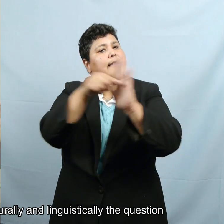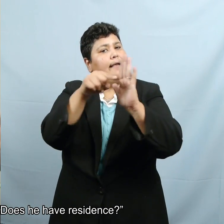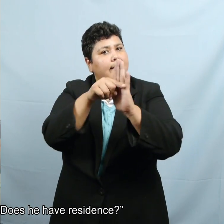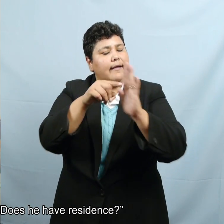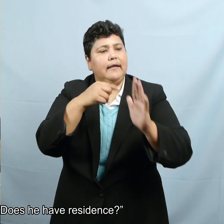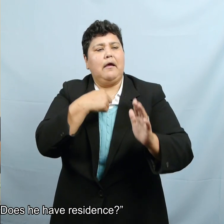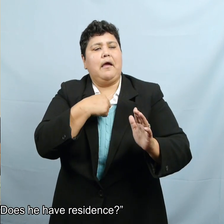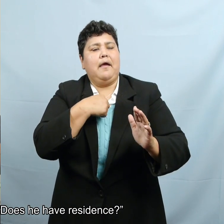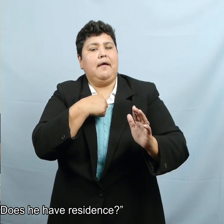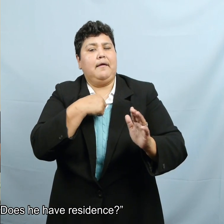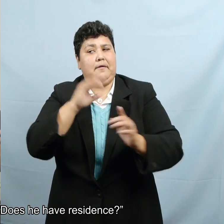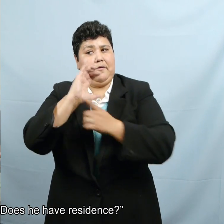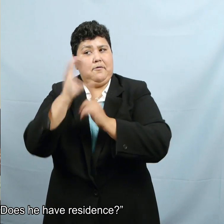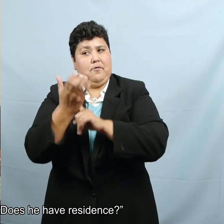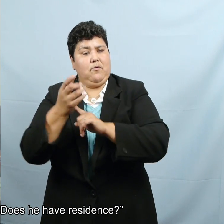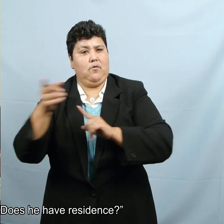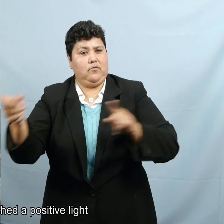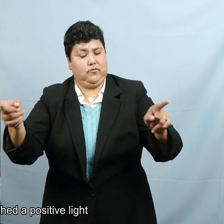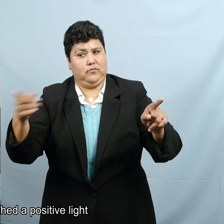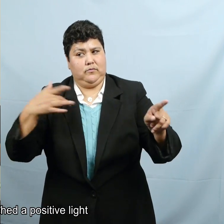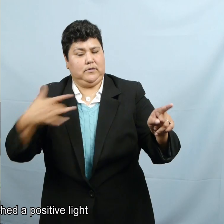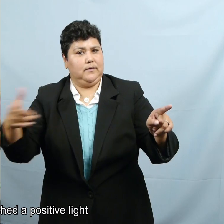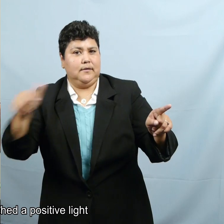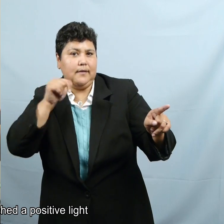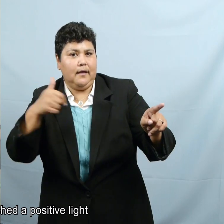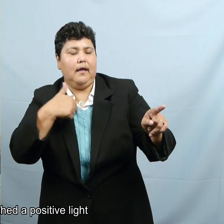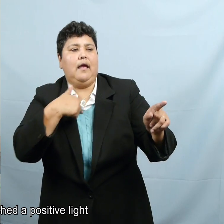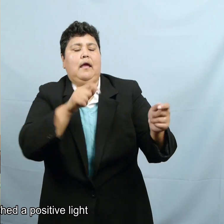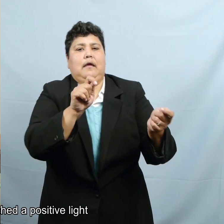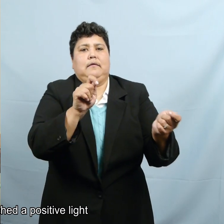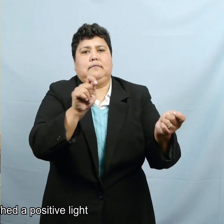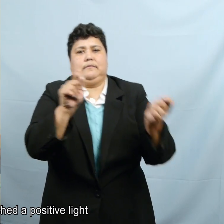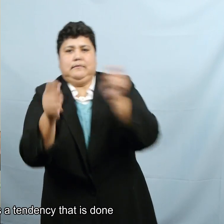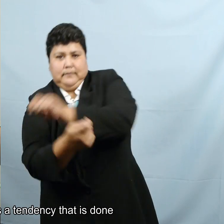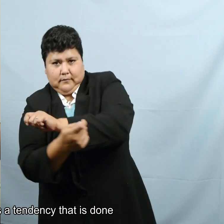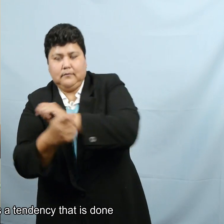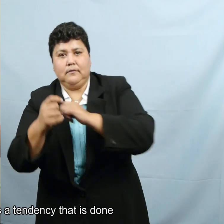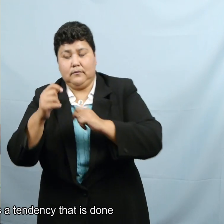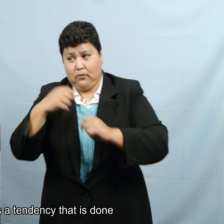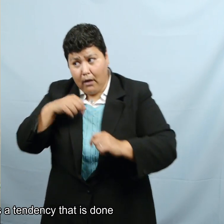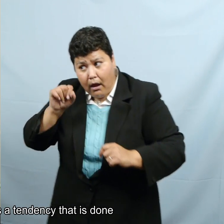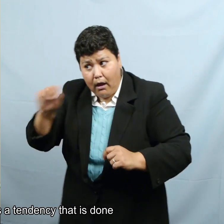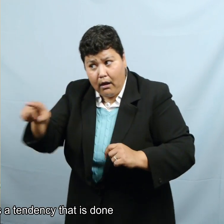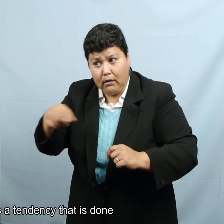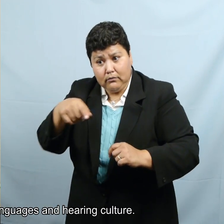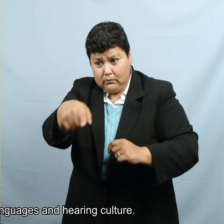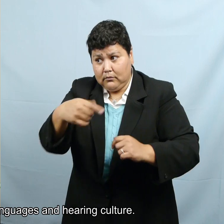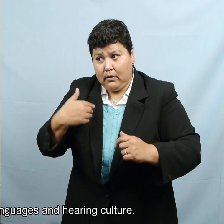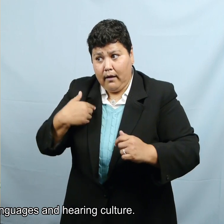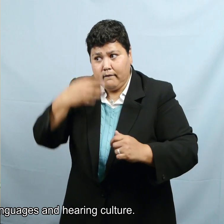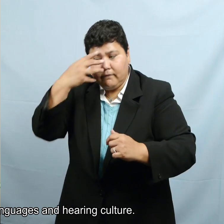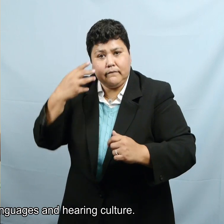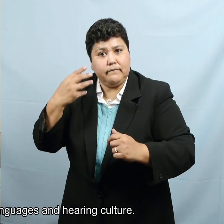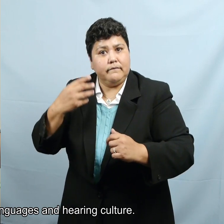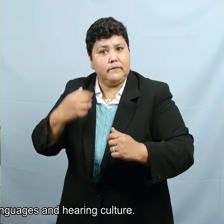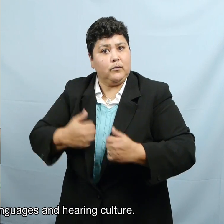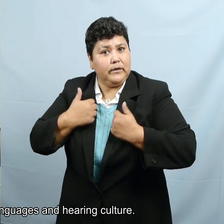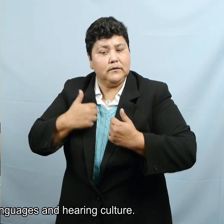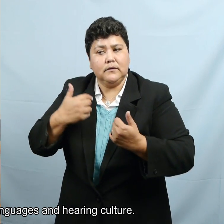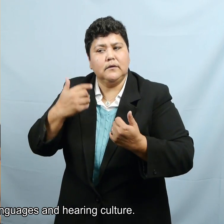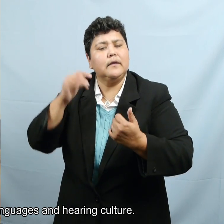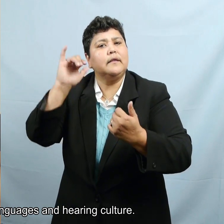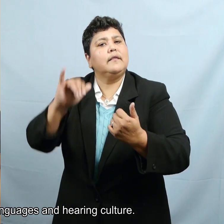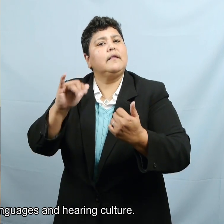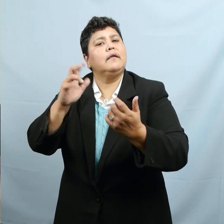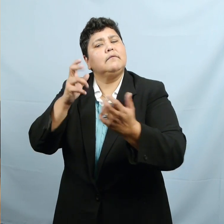the question and said, does he have residence? I shed a positive light, which is a tendency that is done in spoken languages